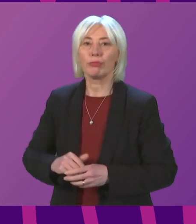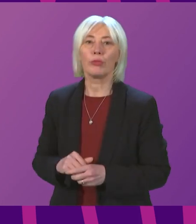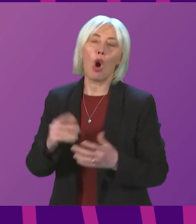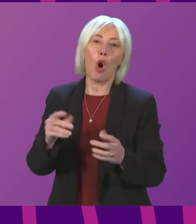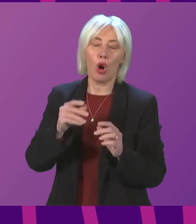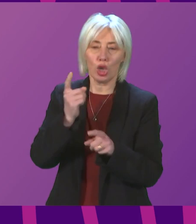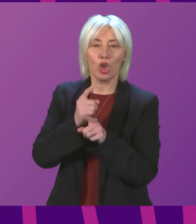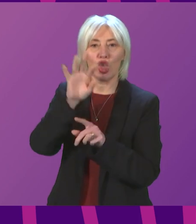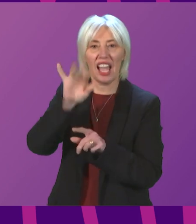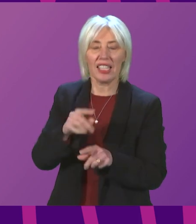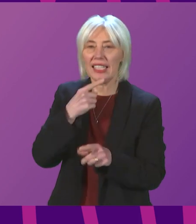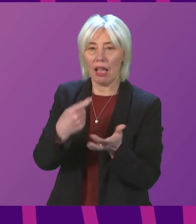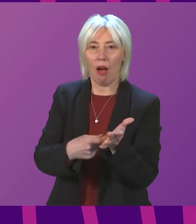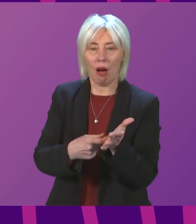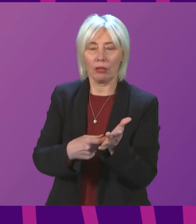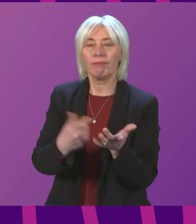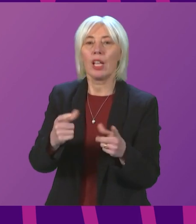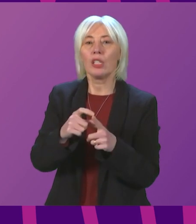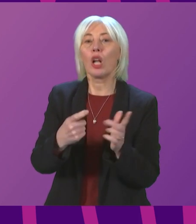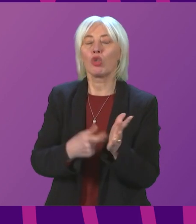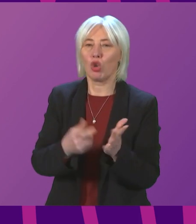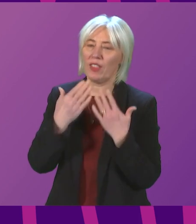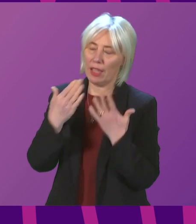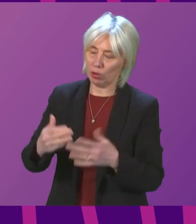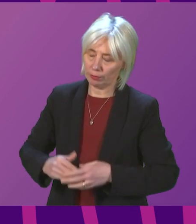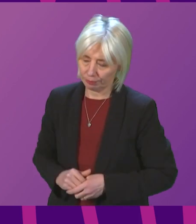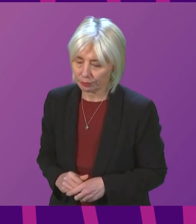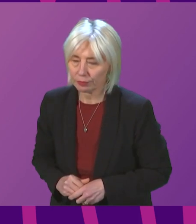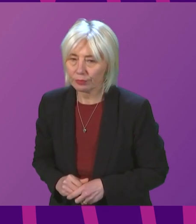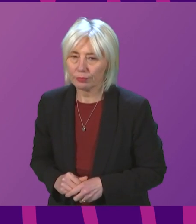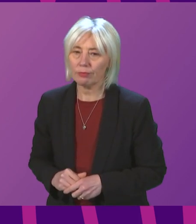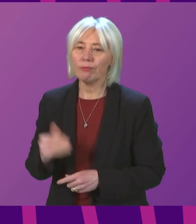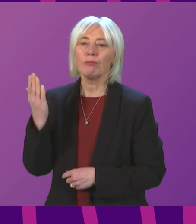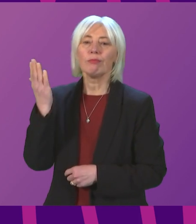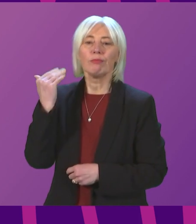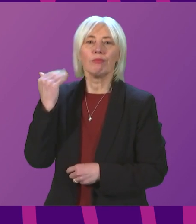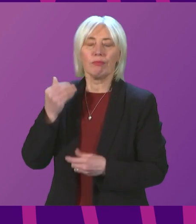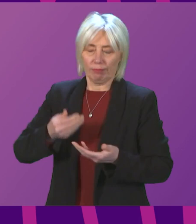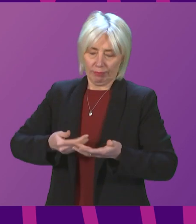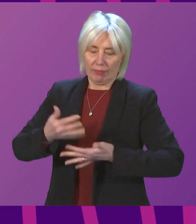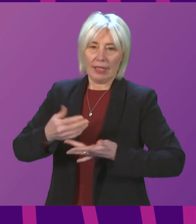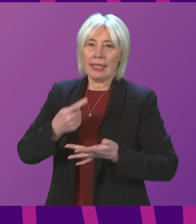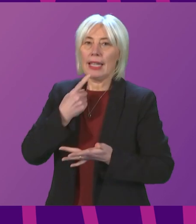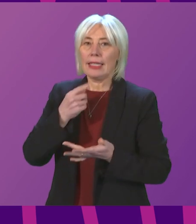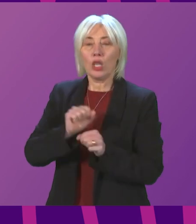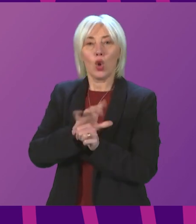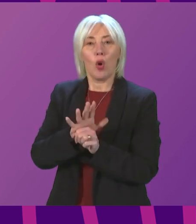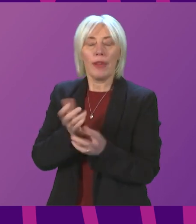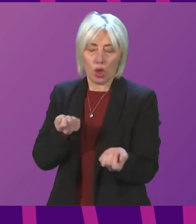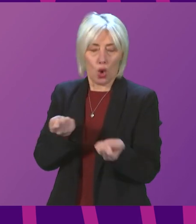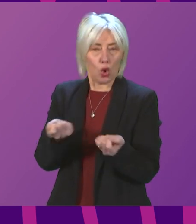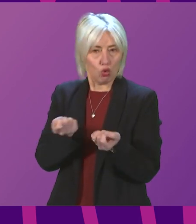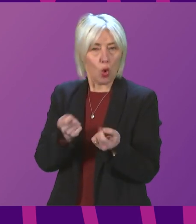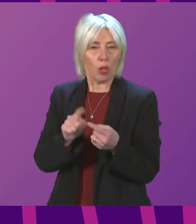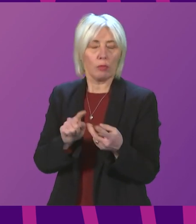function. call Douglas Ross. Thank you very much, President Officer. The latest figures show that COVID is under control. The